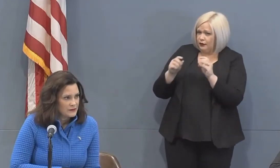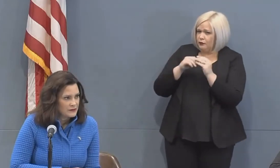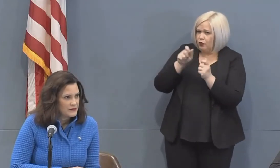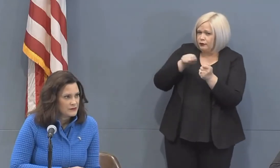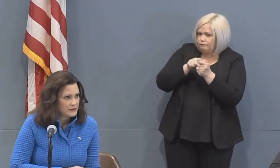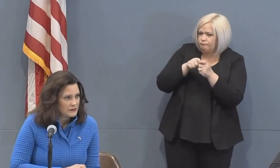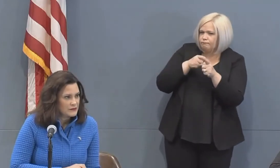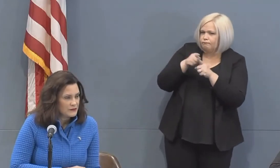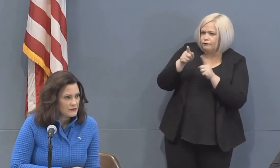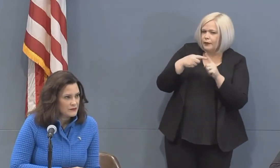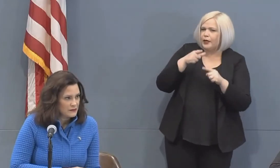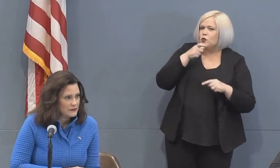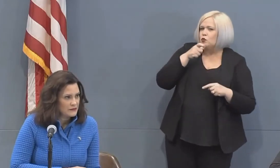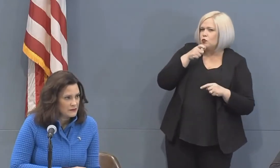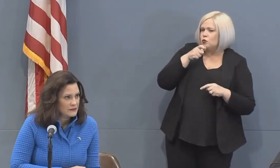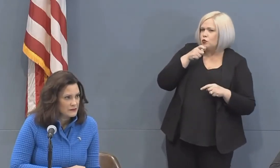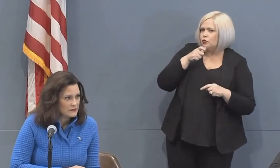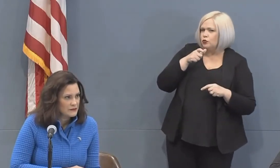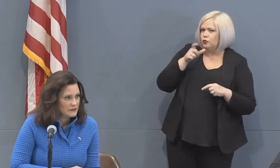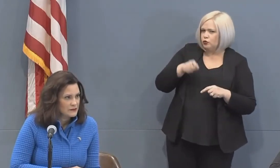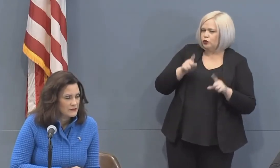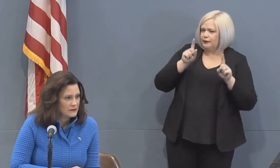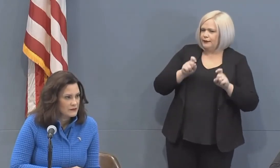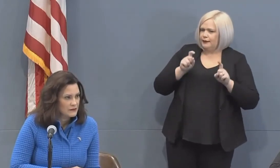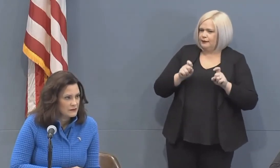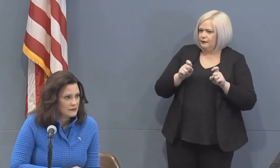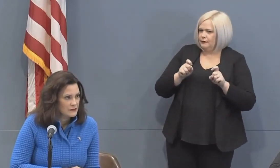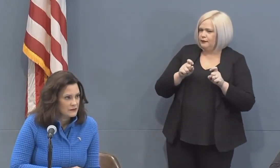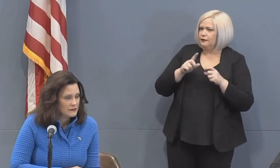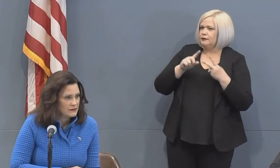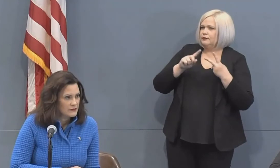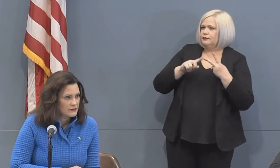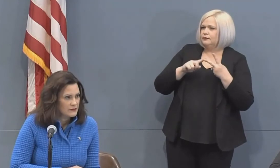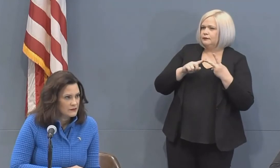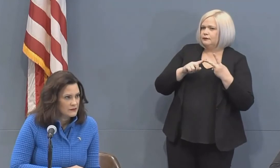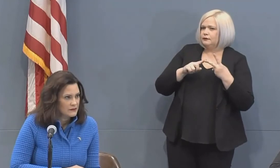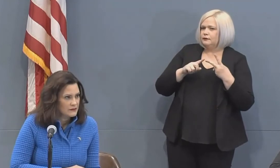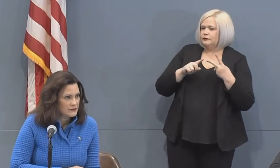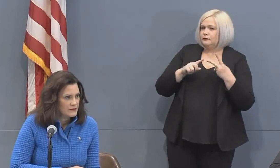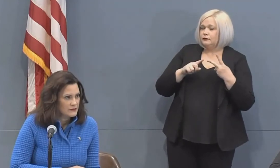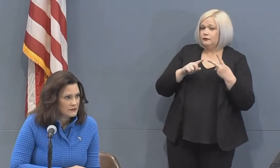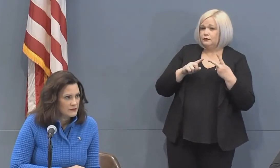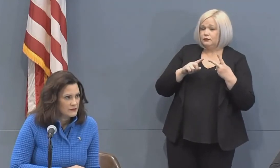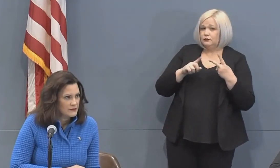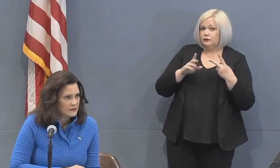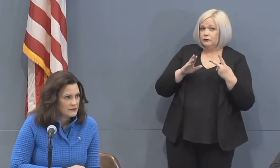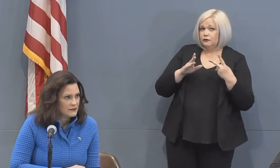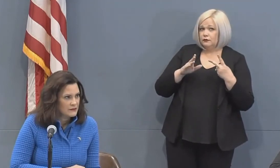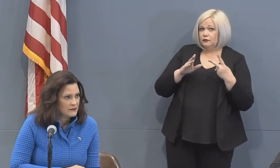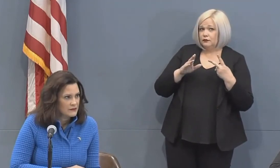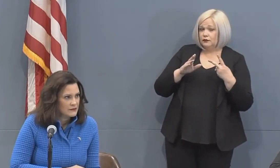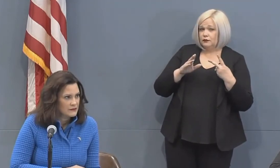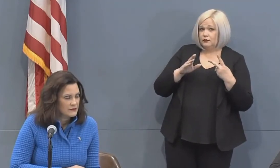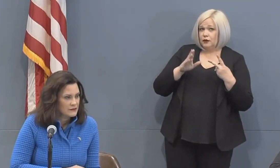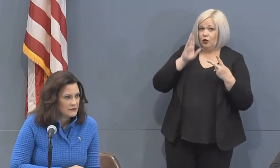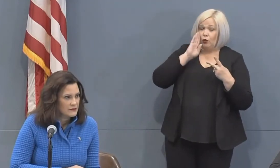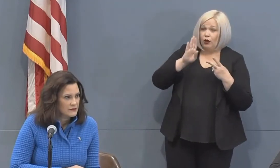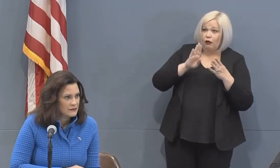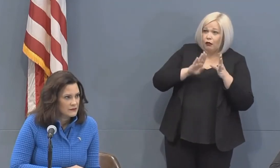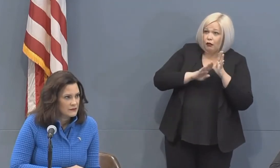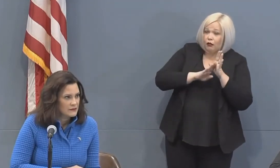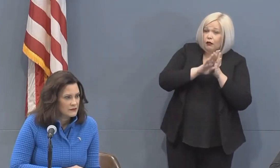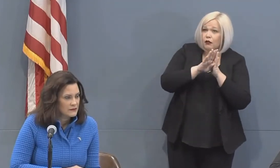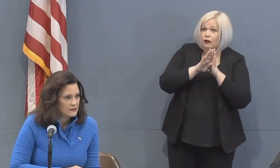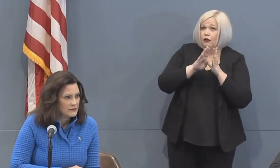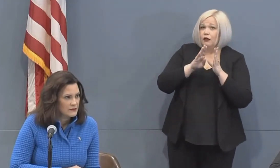specificity about who might be eligible to be tested and secondarily is there or being developed or has there been